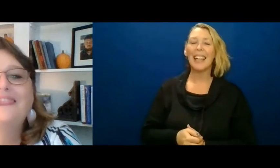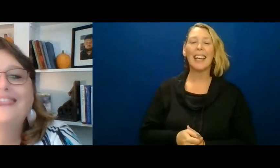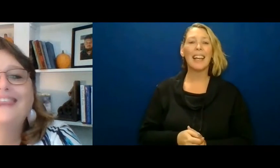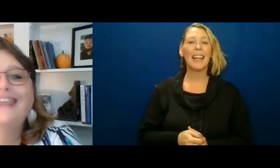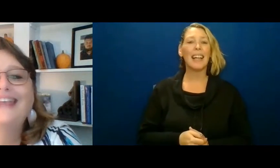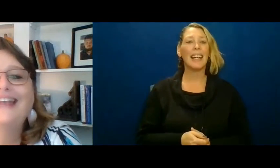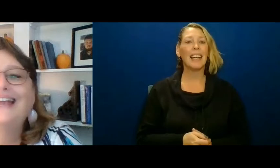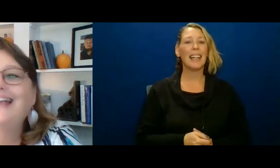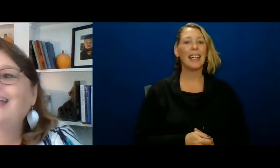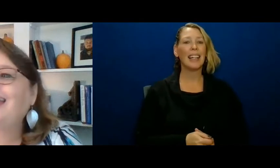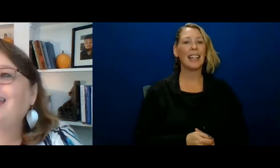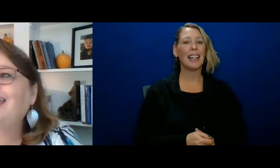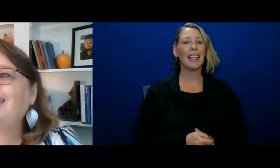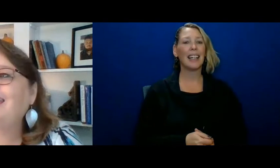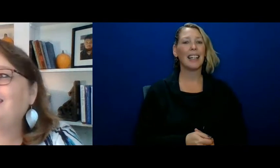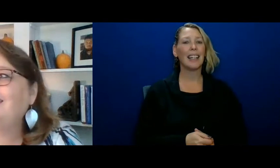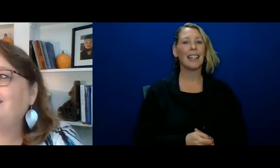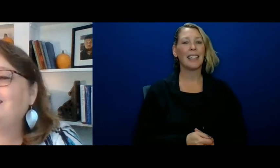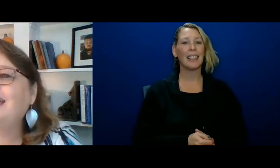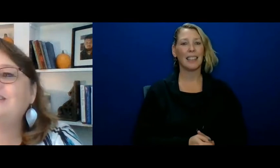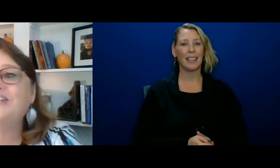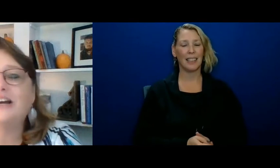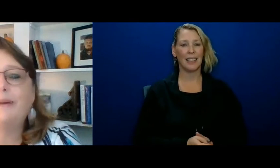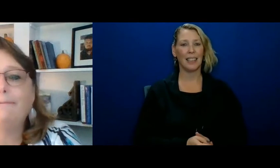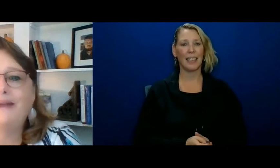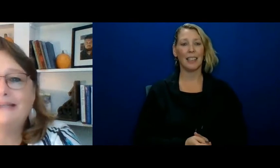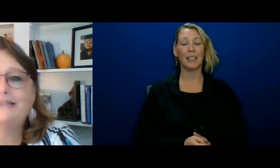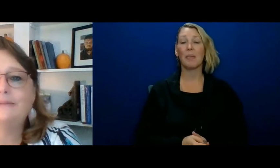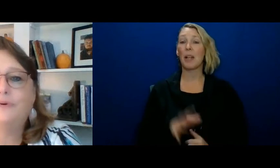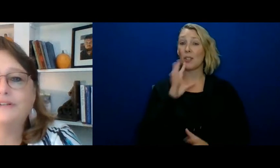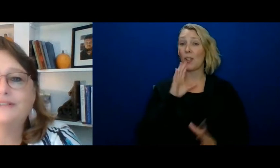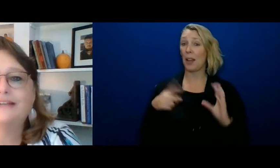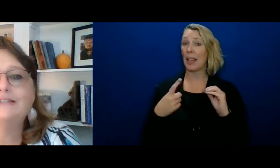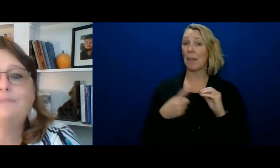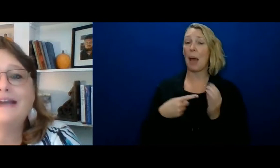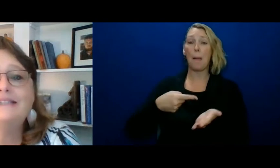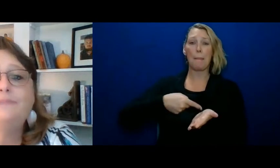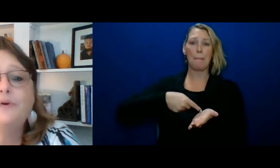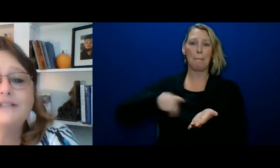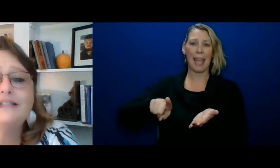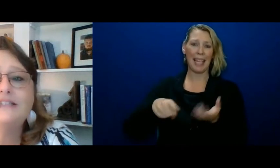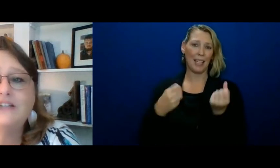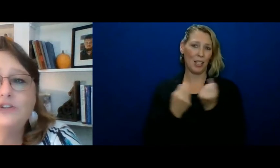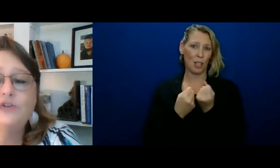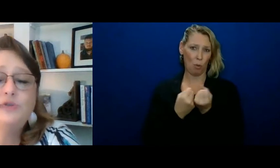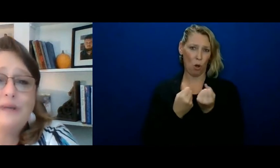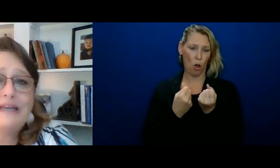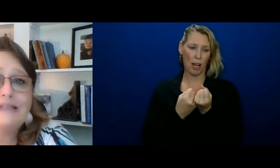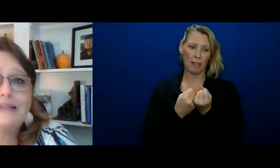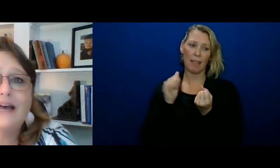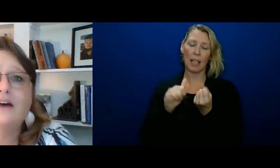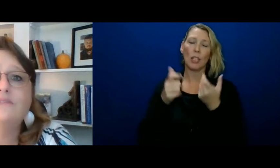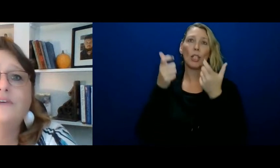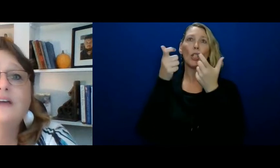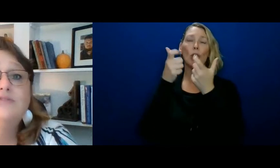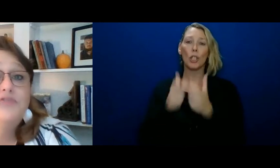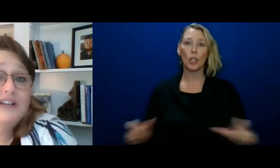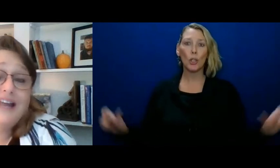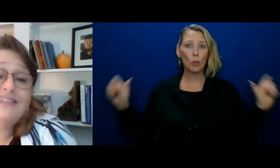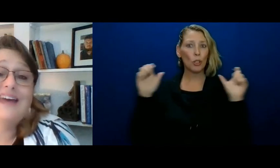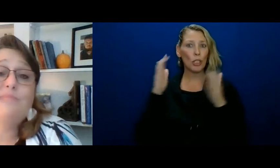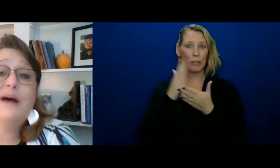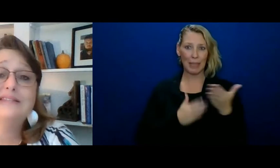let's talk about paid supports because paid supports is a huge piece of